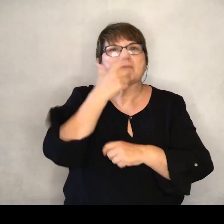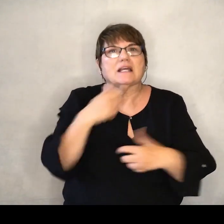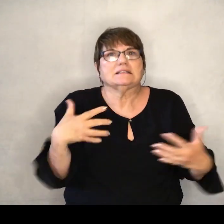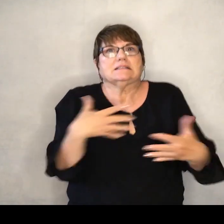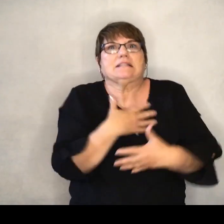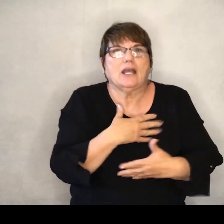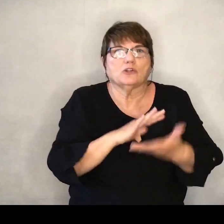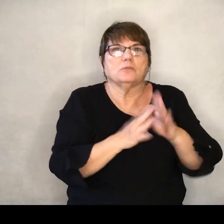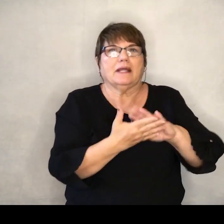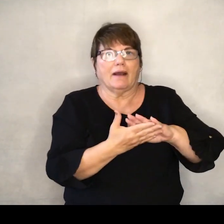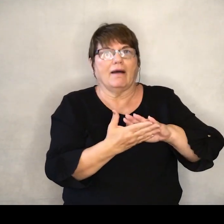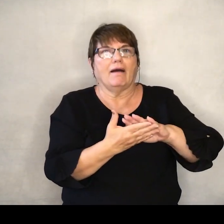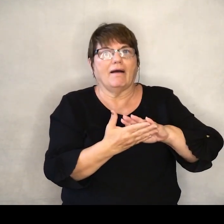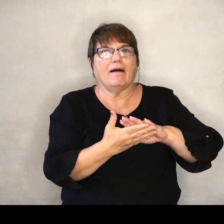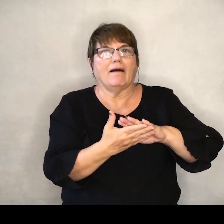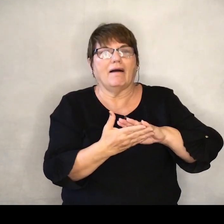scared.